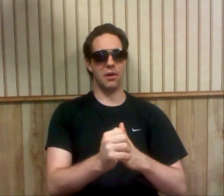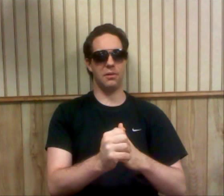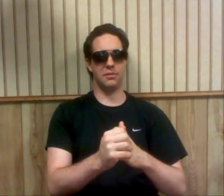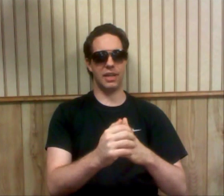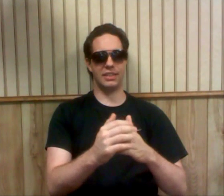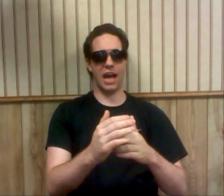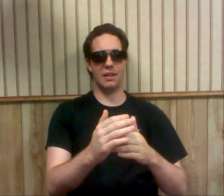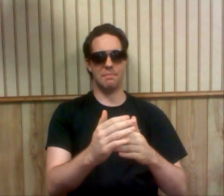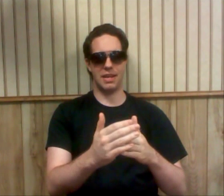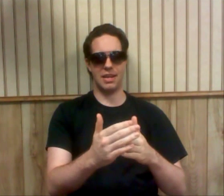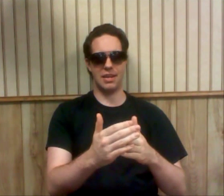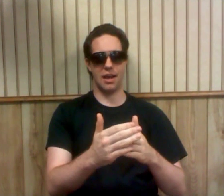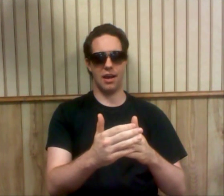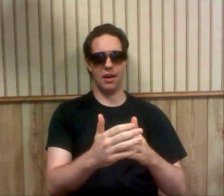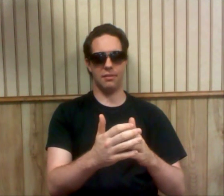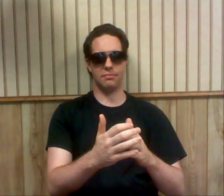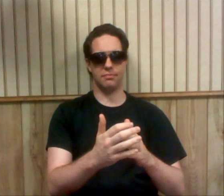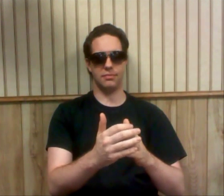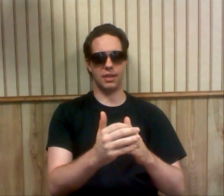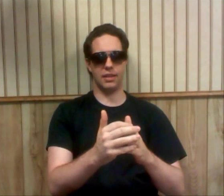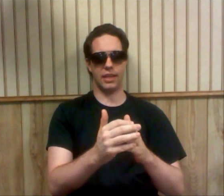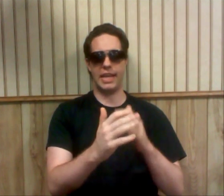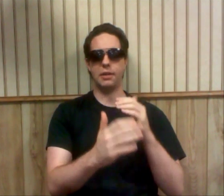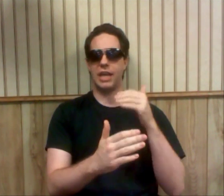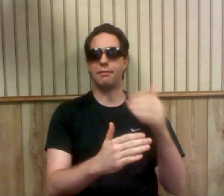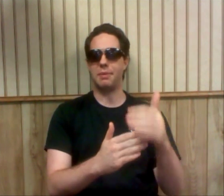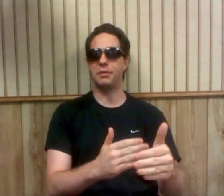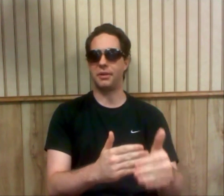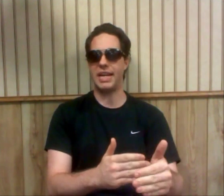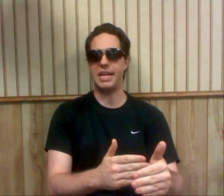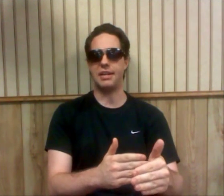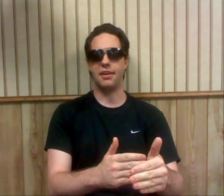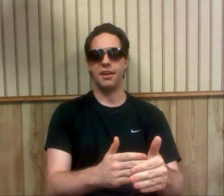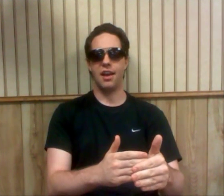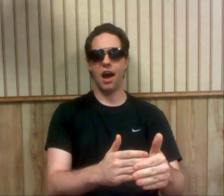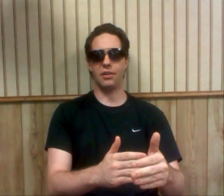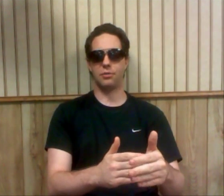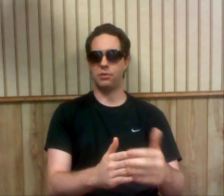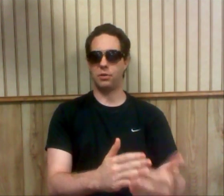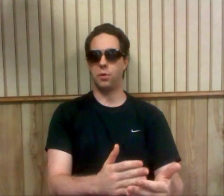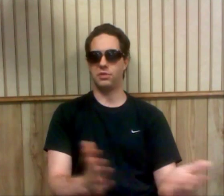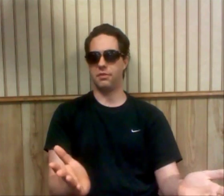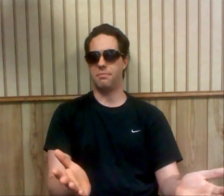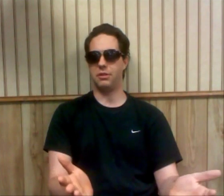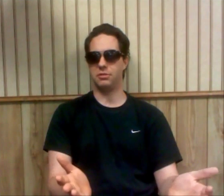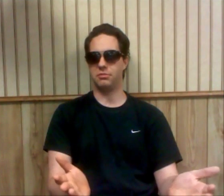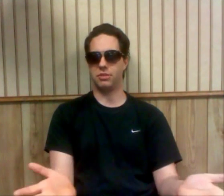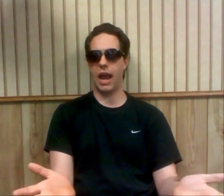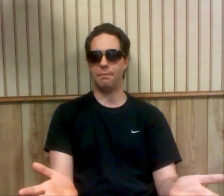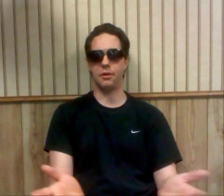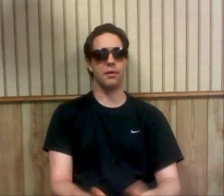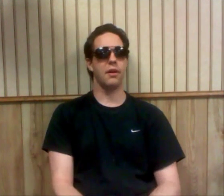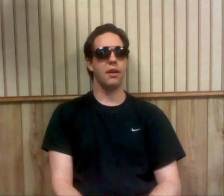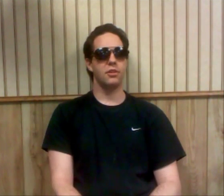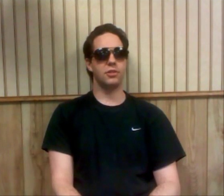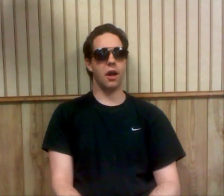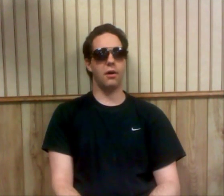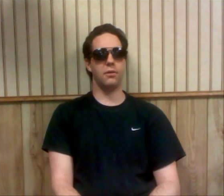it's got to be, the Heels have to build their heat throughout the course of the middle chapter. So,